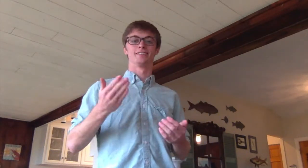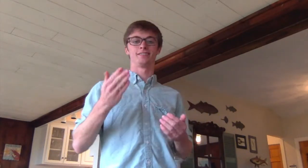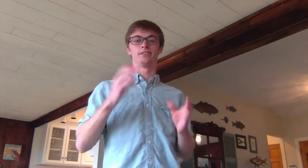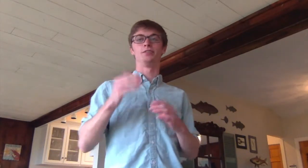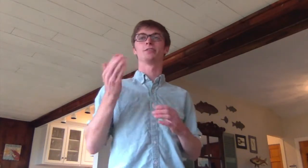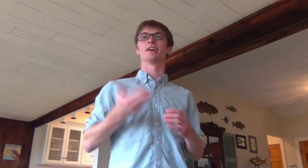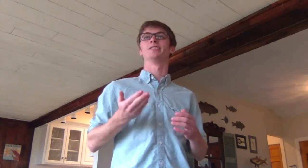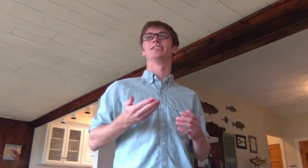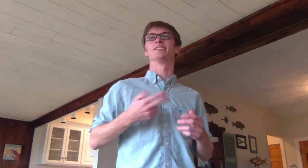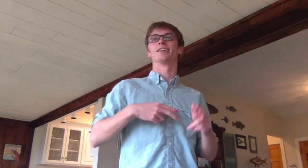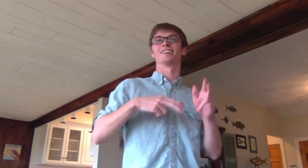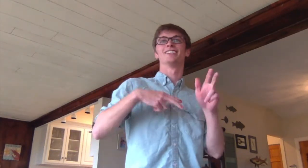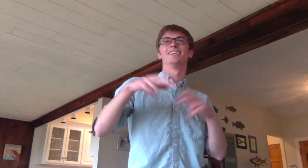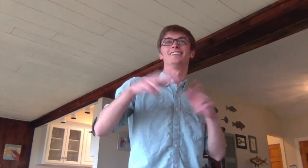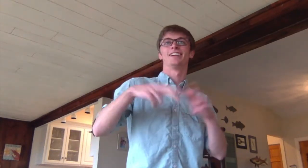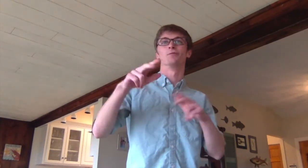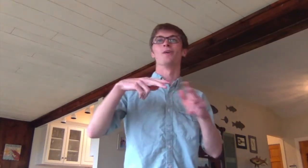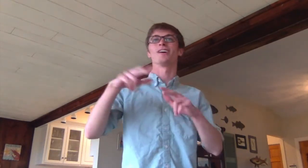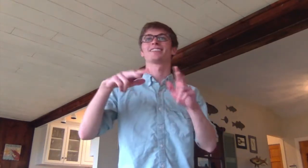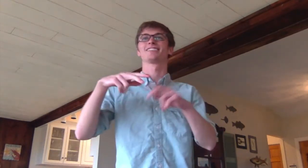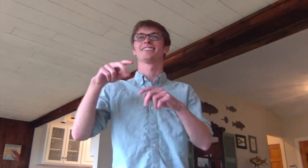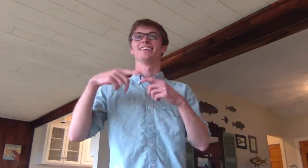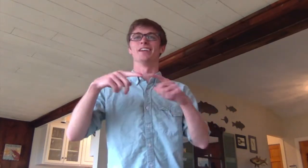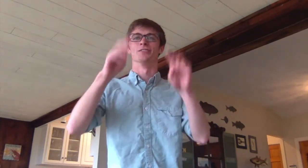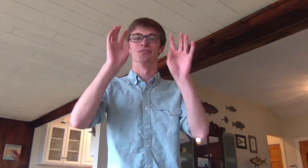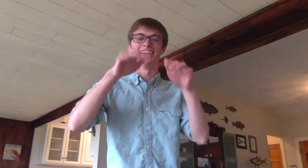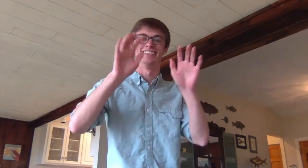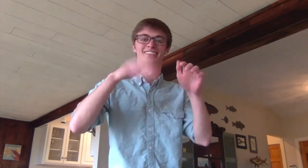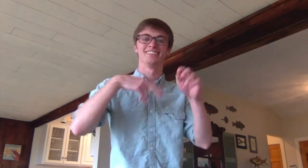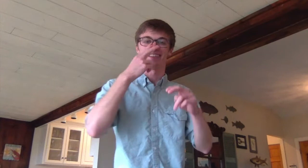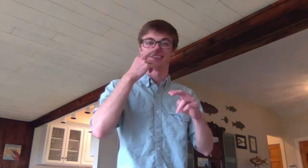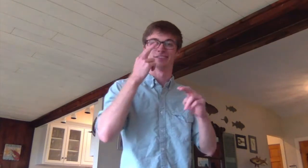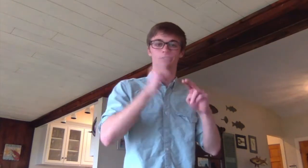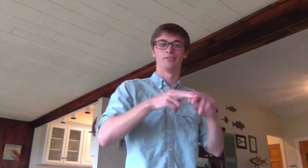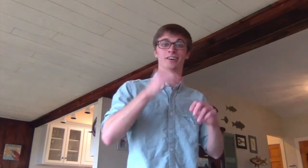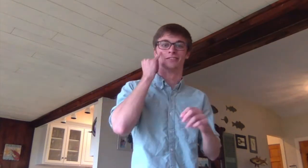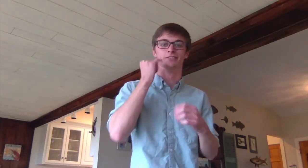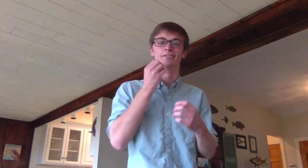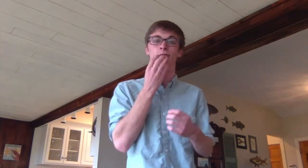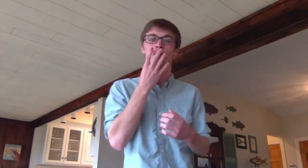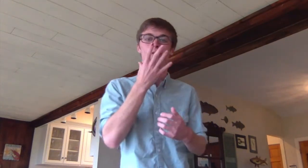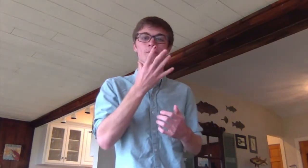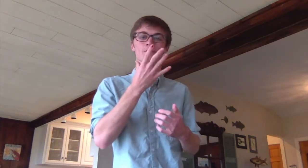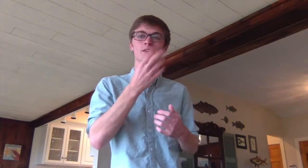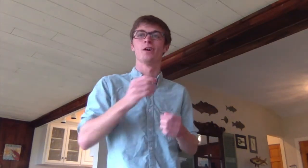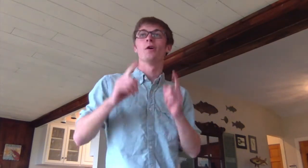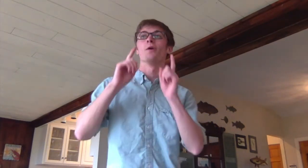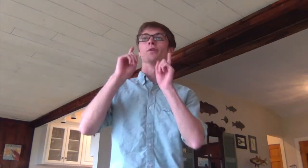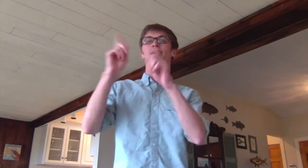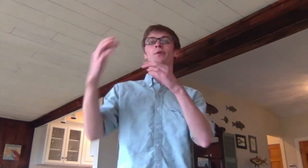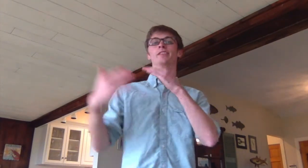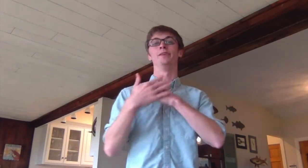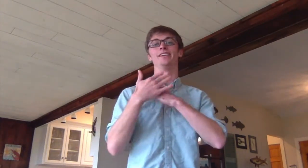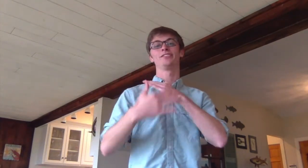to do around here are to take walks in the rain that's really fun if it's really warm or to go to the beach